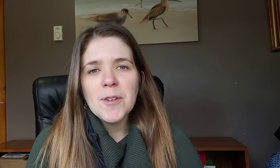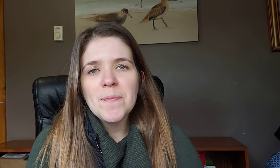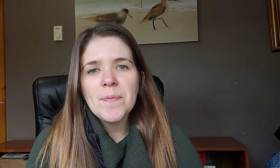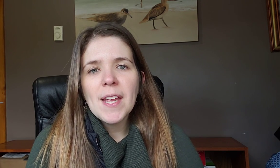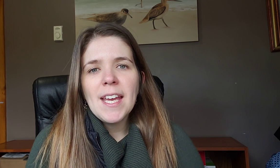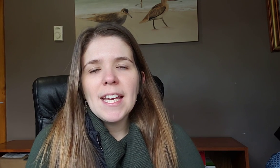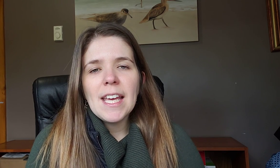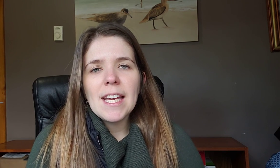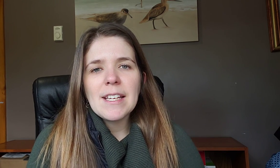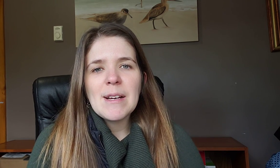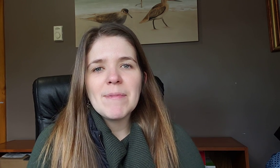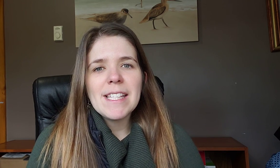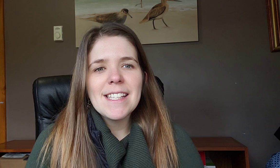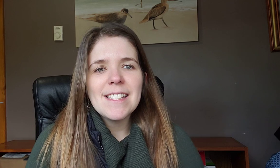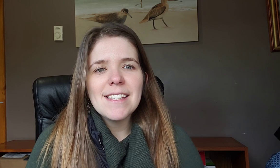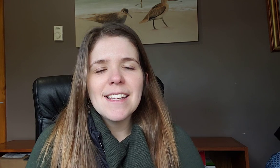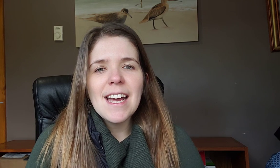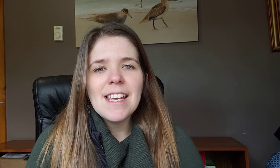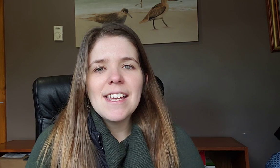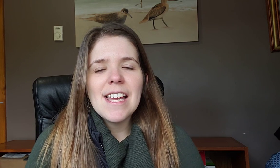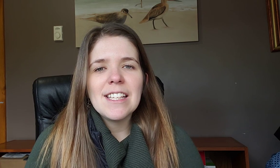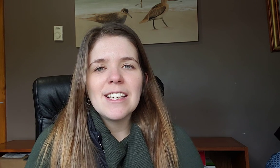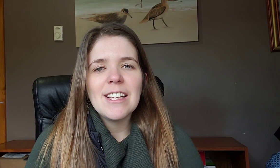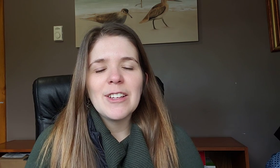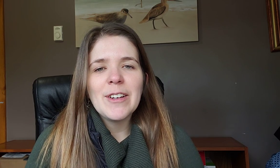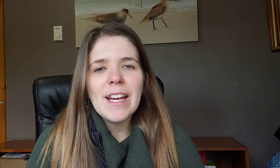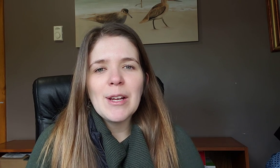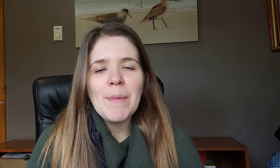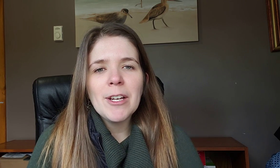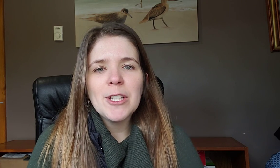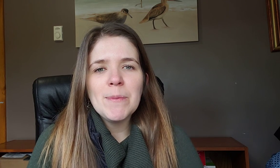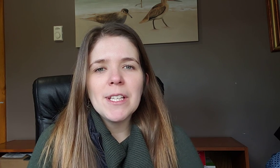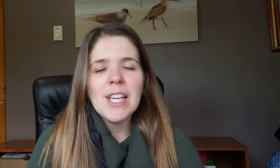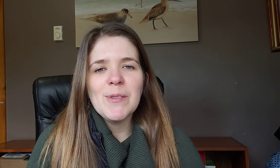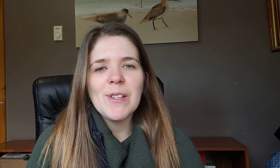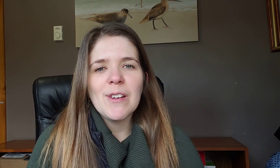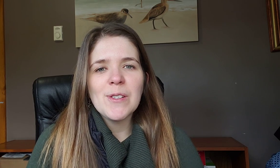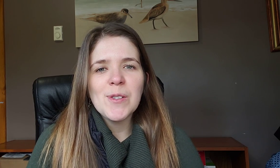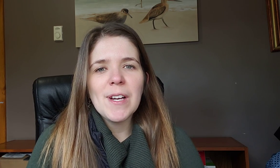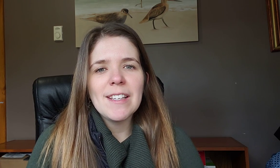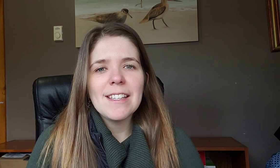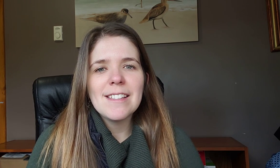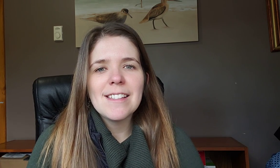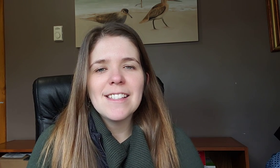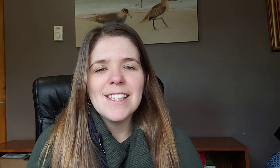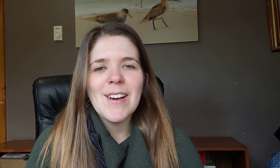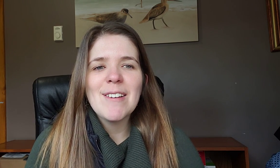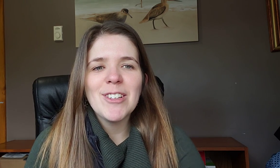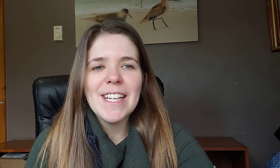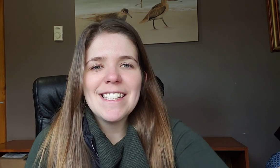and let's get to signing and and learning how to better communicate with all those around us so have a great day